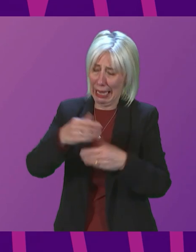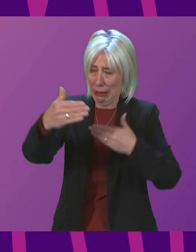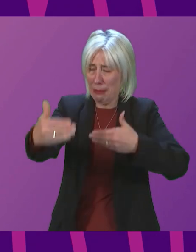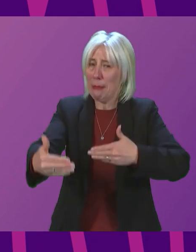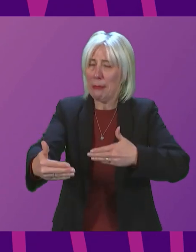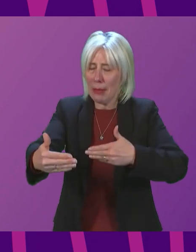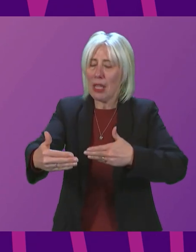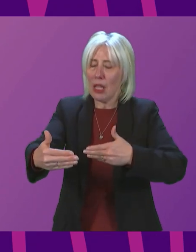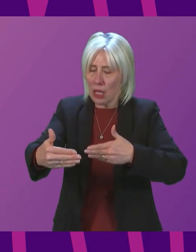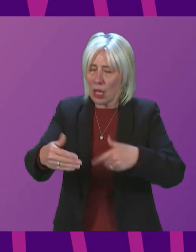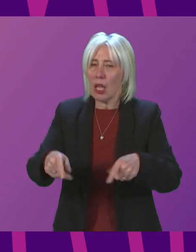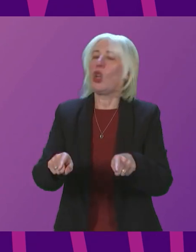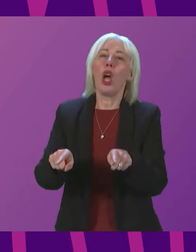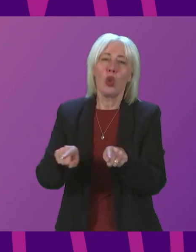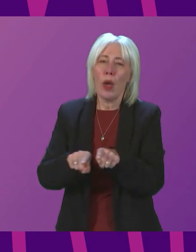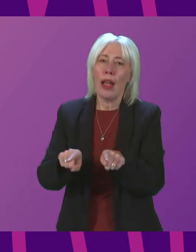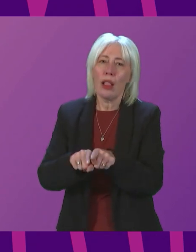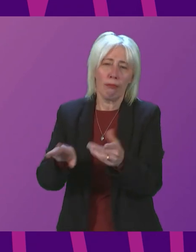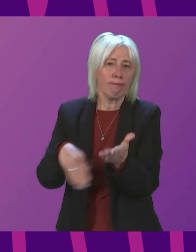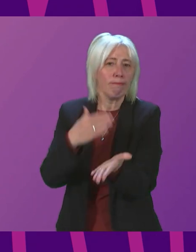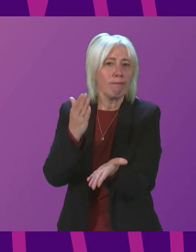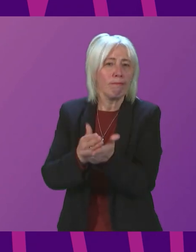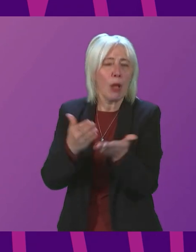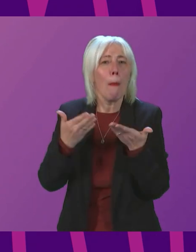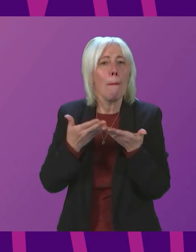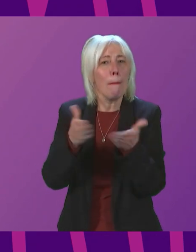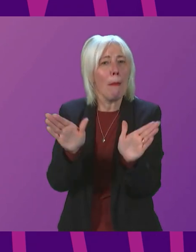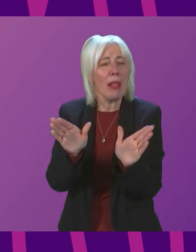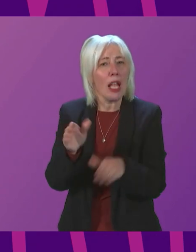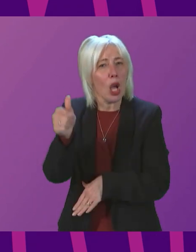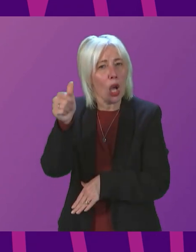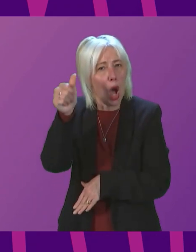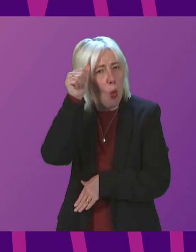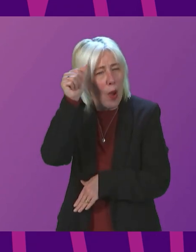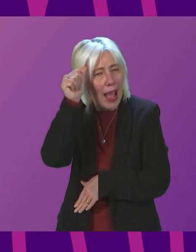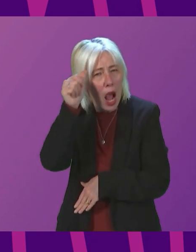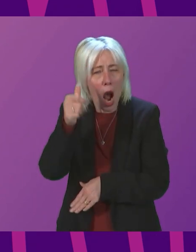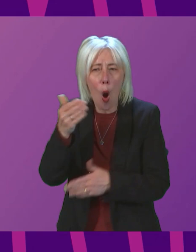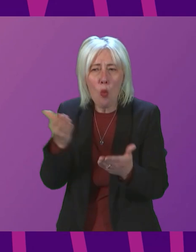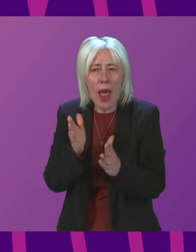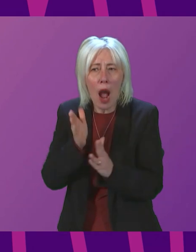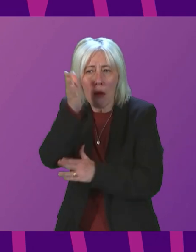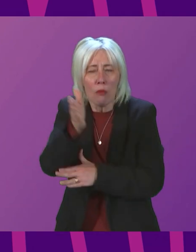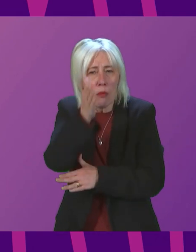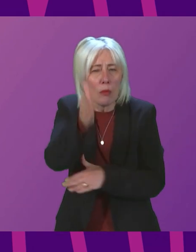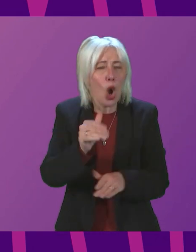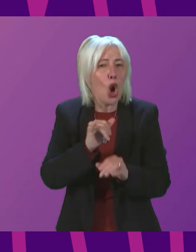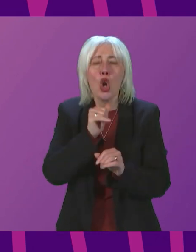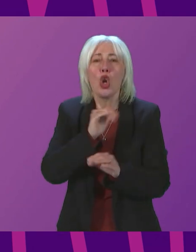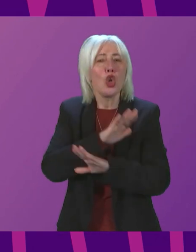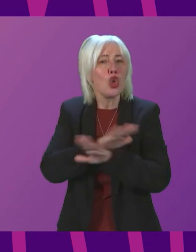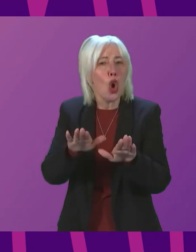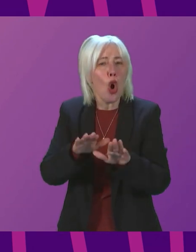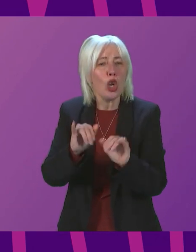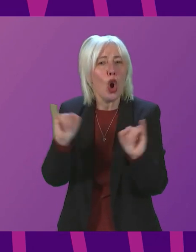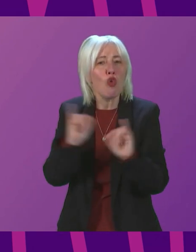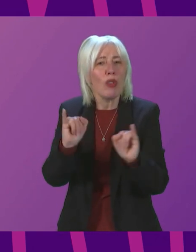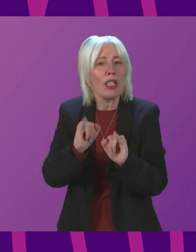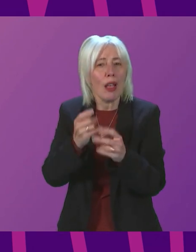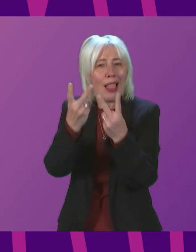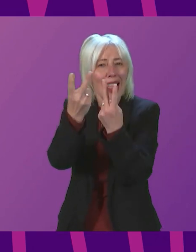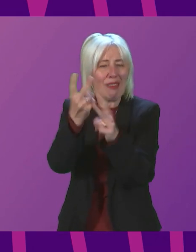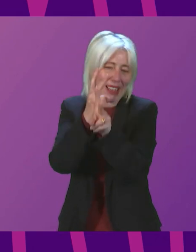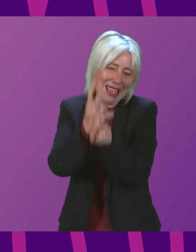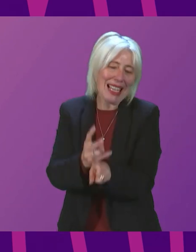We are also taking steps to ensure that the public is aware of the right place to access non-critical care needs and what